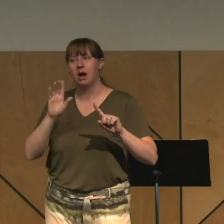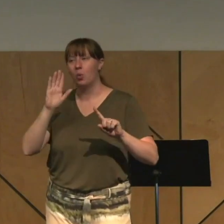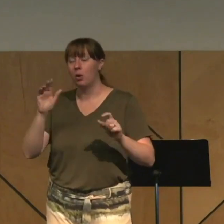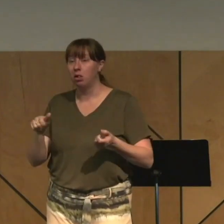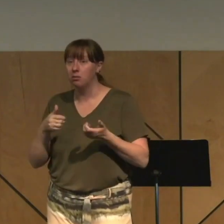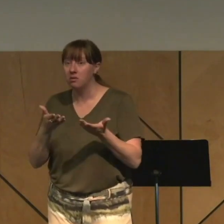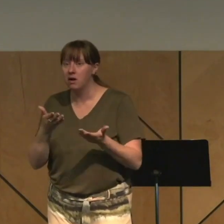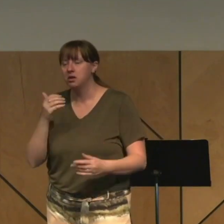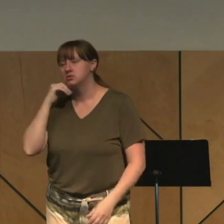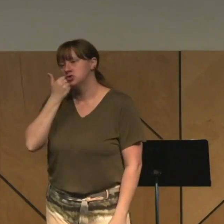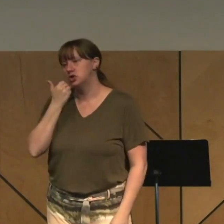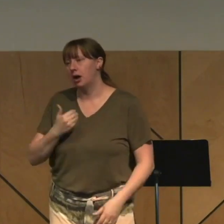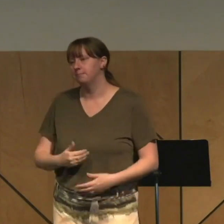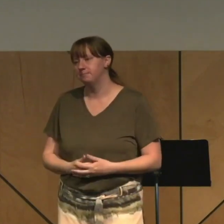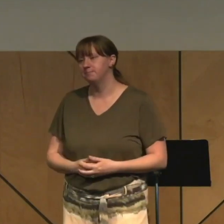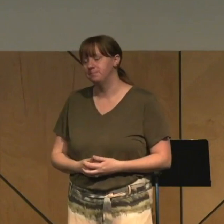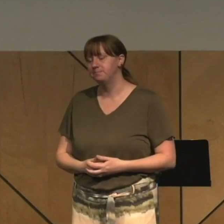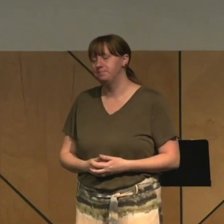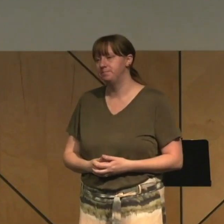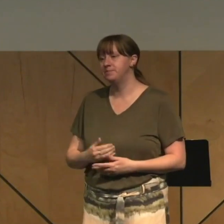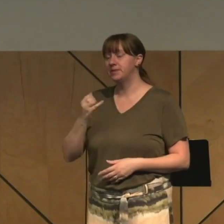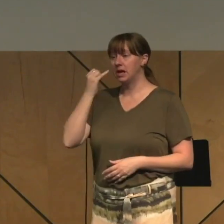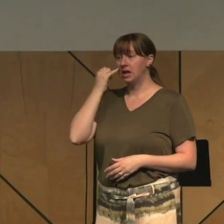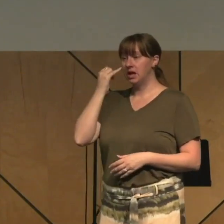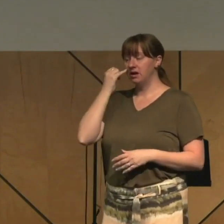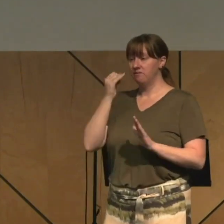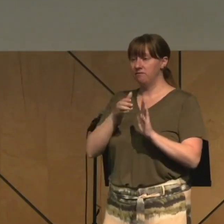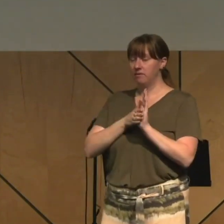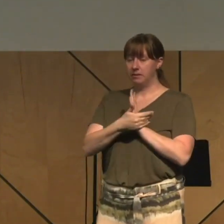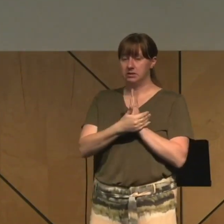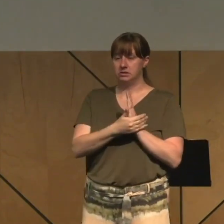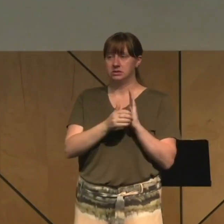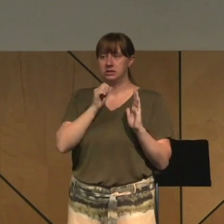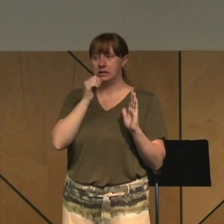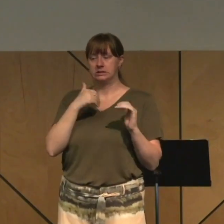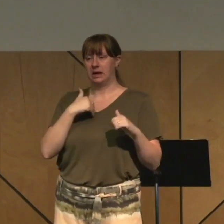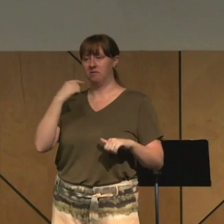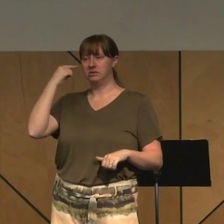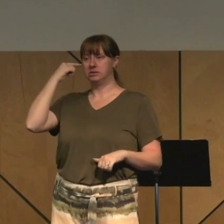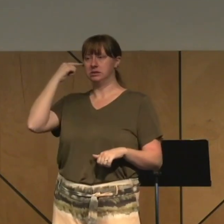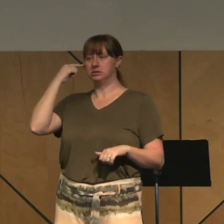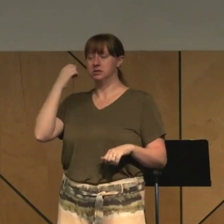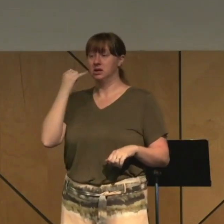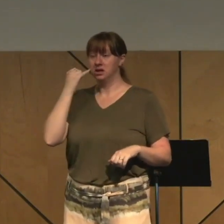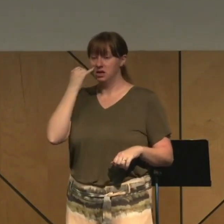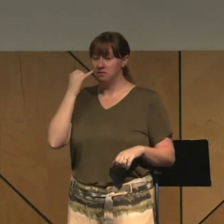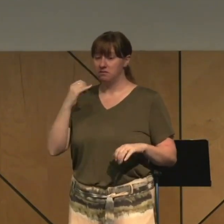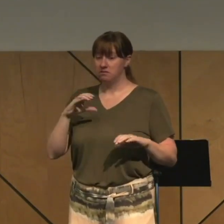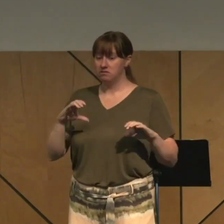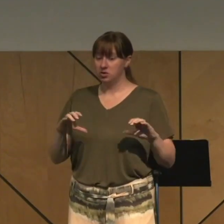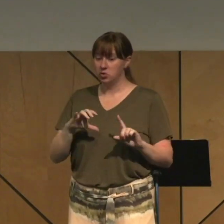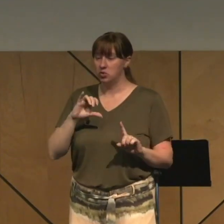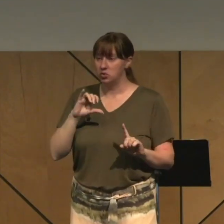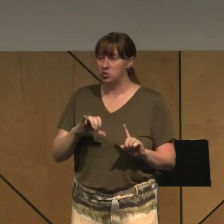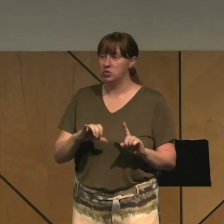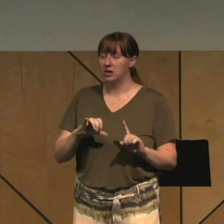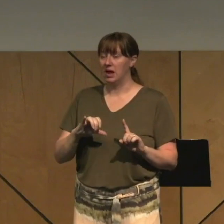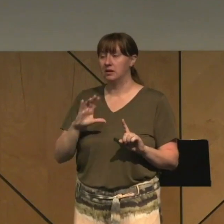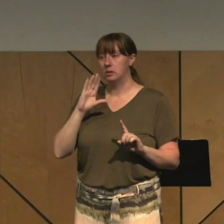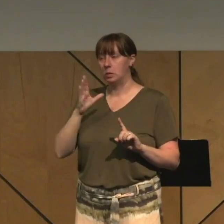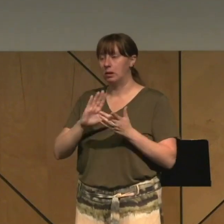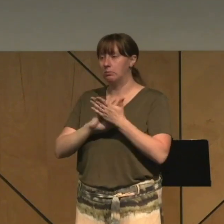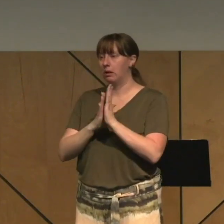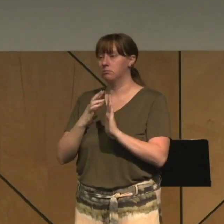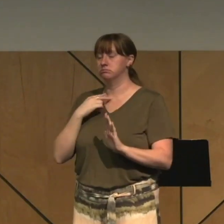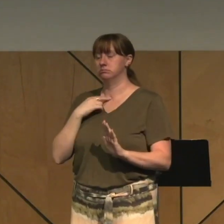32. He who commits adultery lacks sense. He who does it destroys himself. He will get